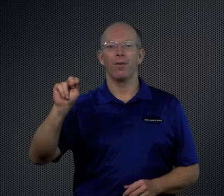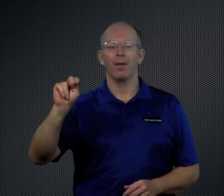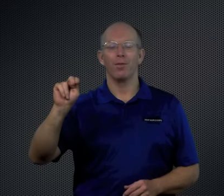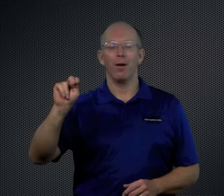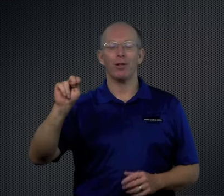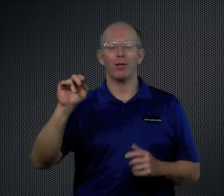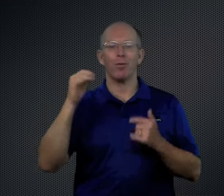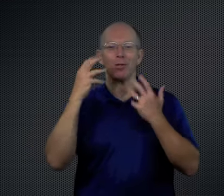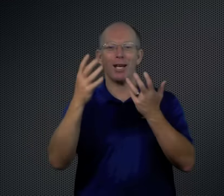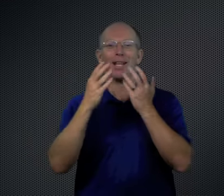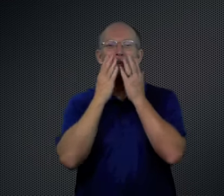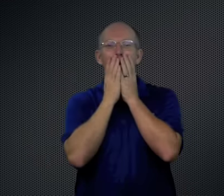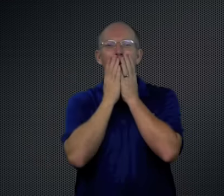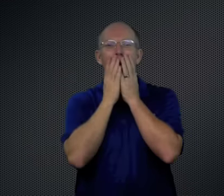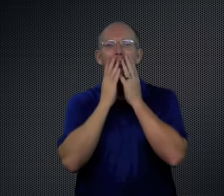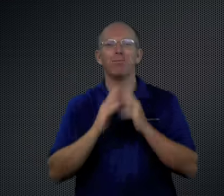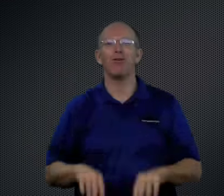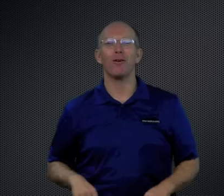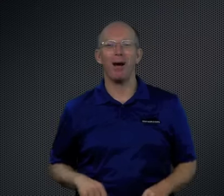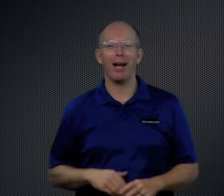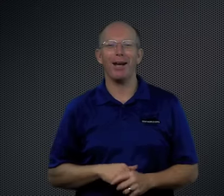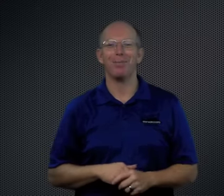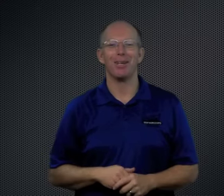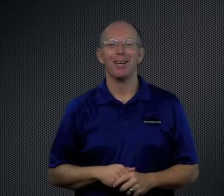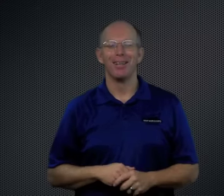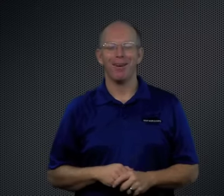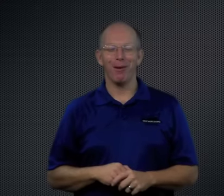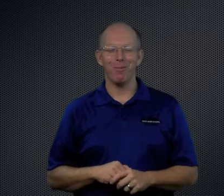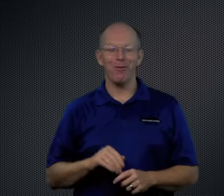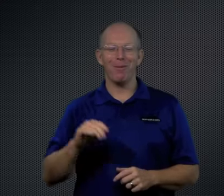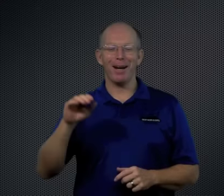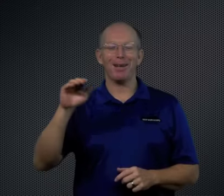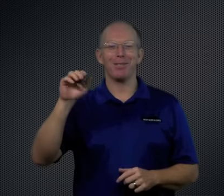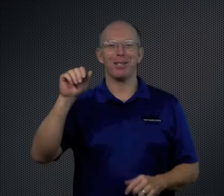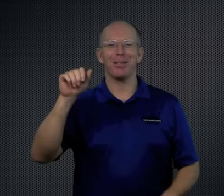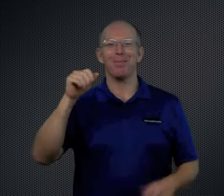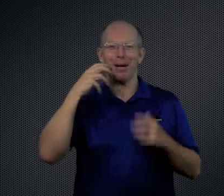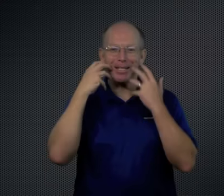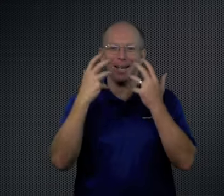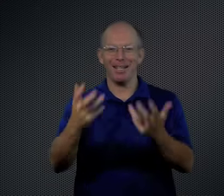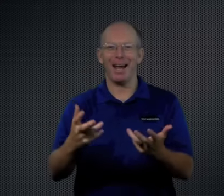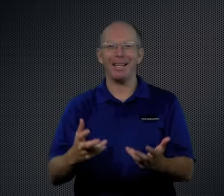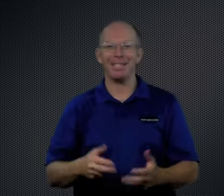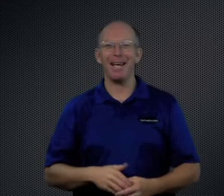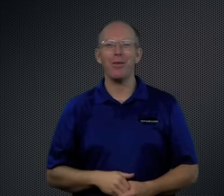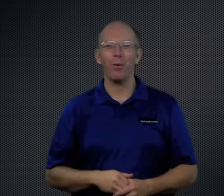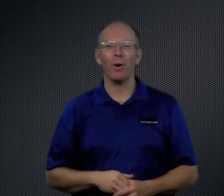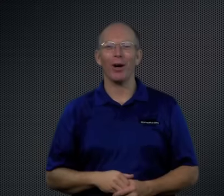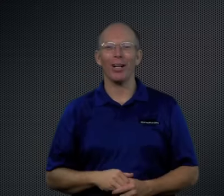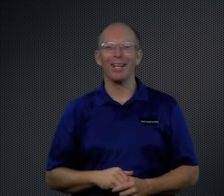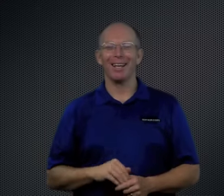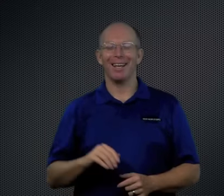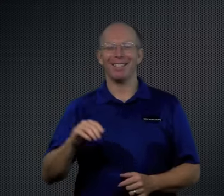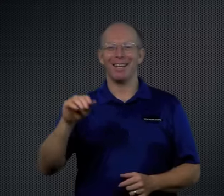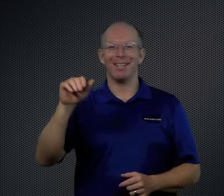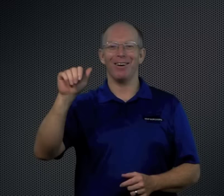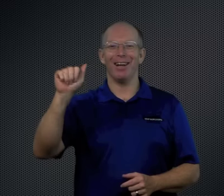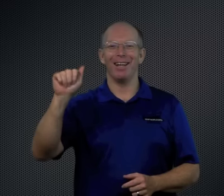I'm having trouble saying these without moving my lips. I want to move my lips to do it because I say the word as I do it.